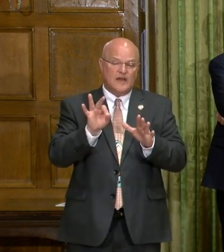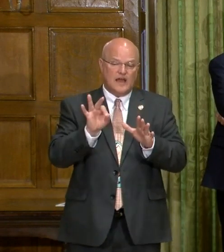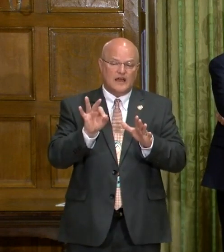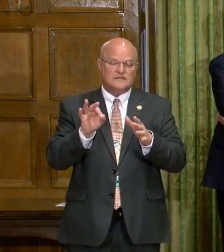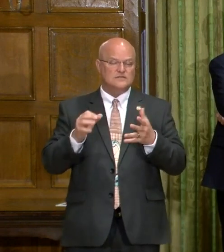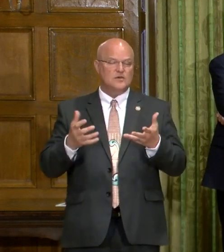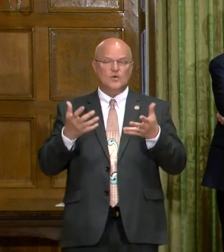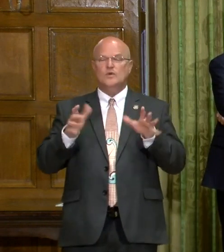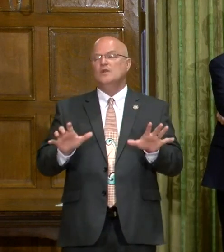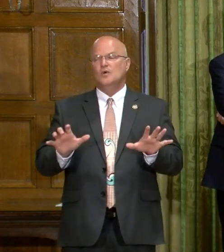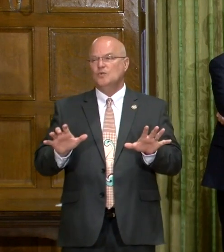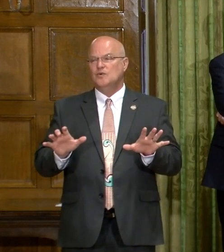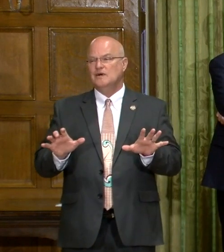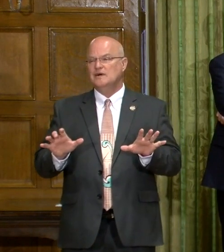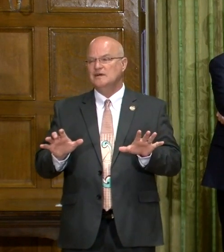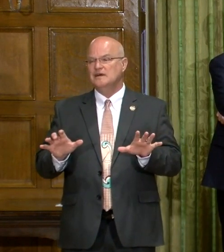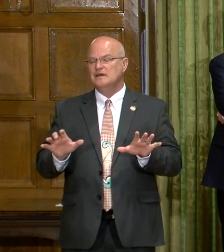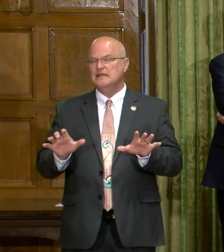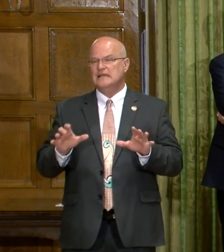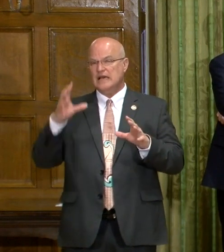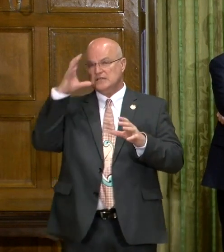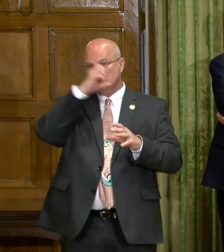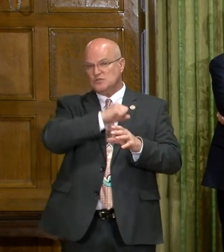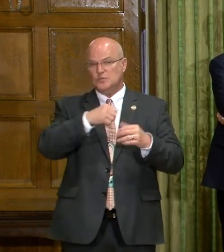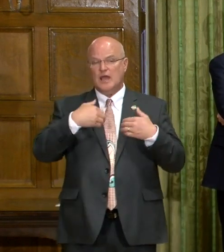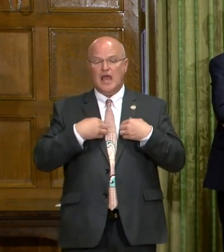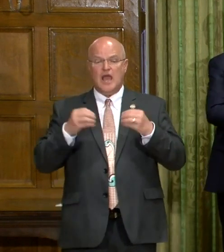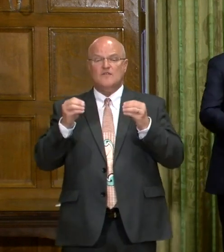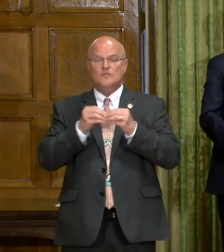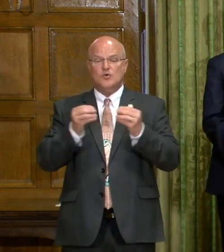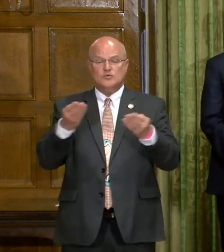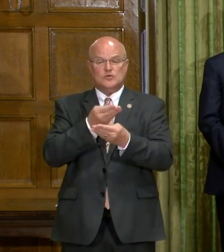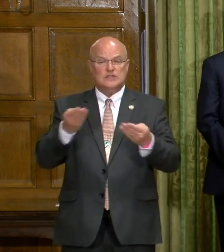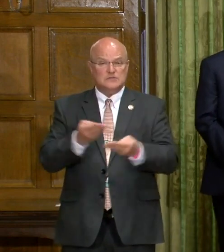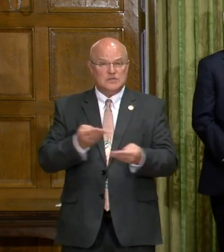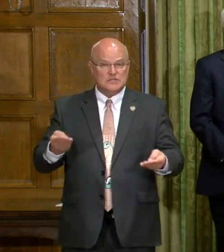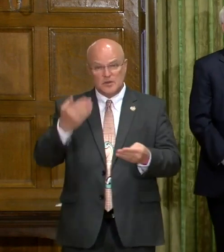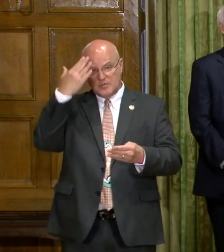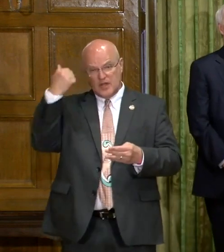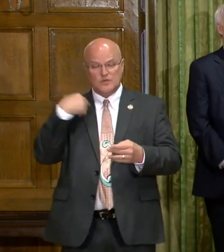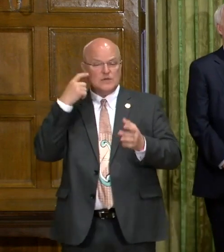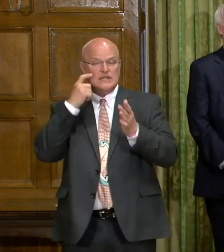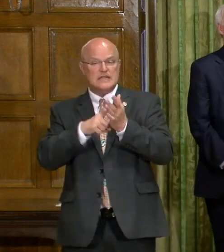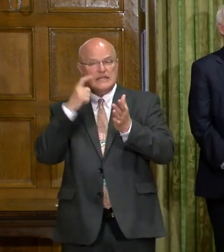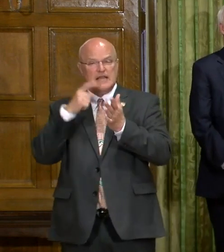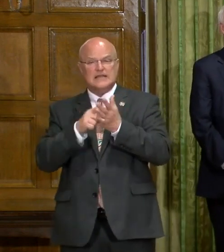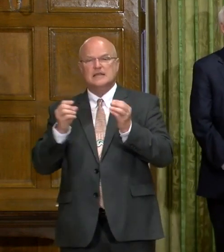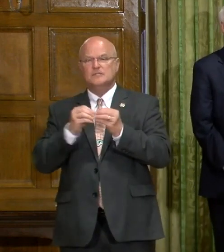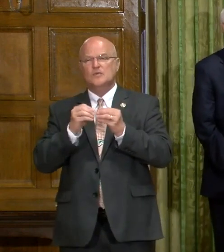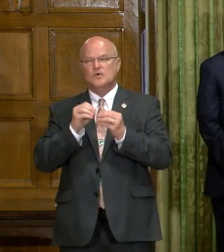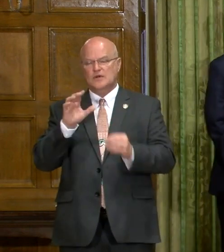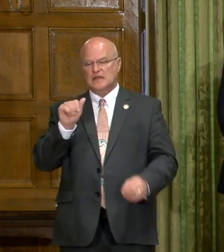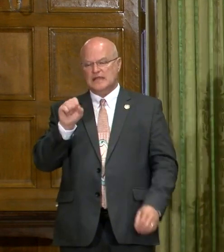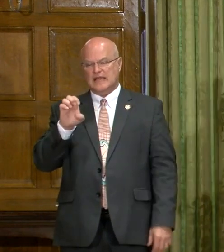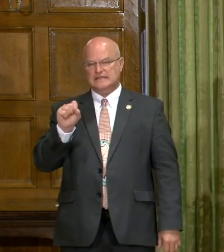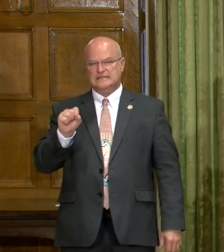So we don't want to assume that we have more transmission just because we're detecting more cases.